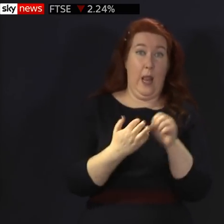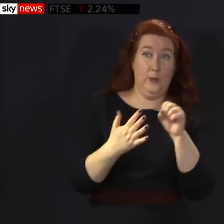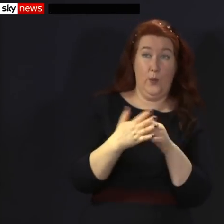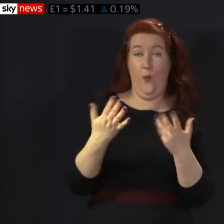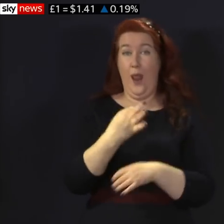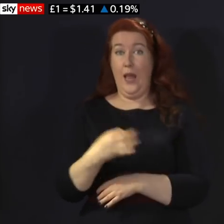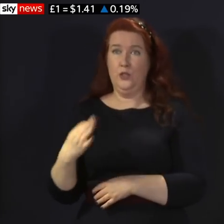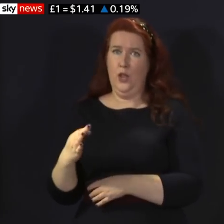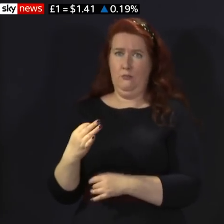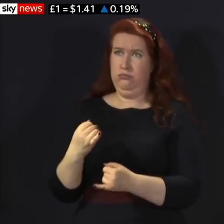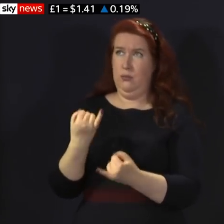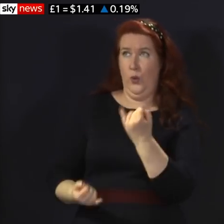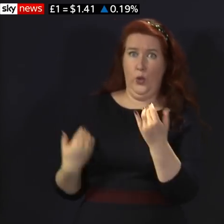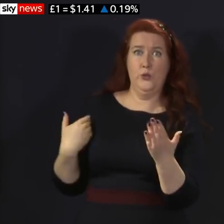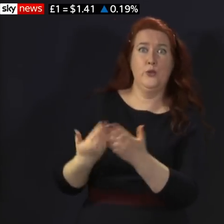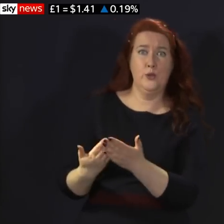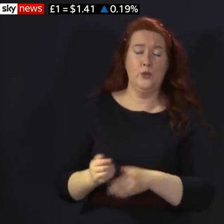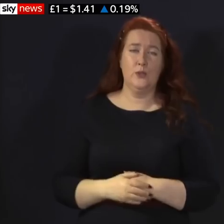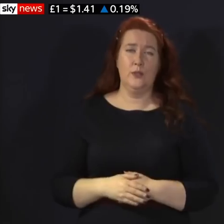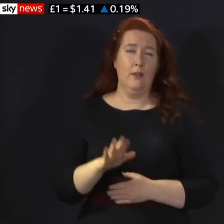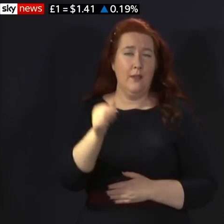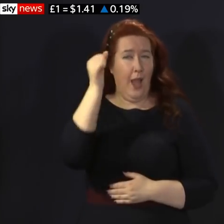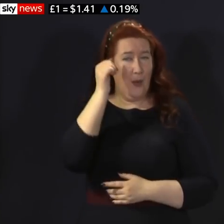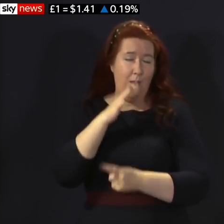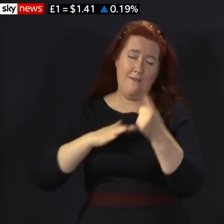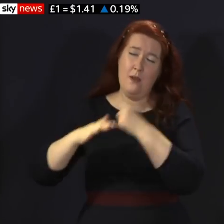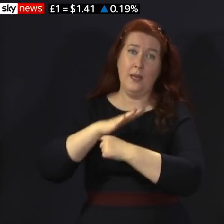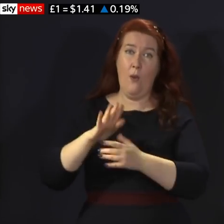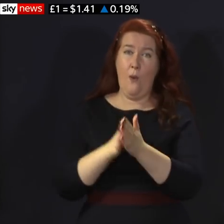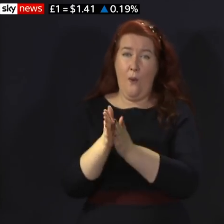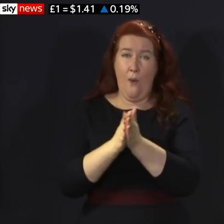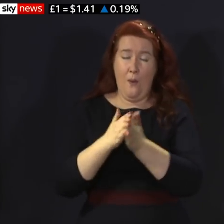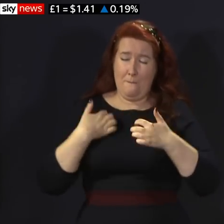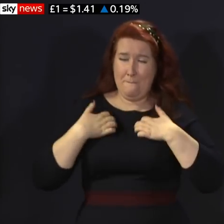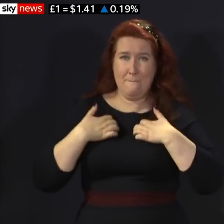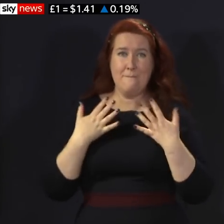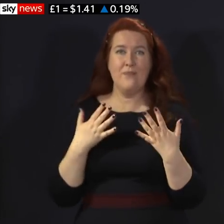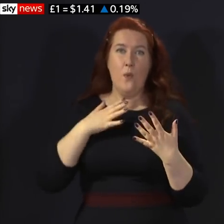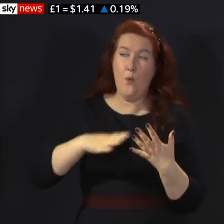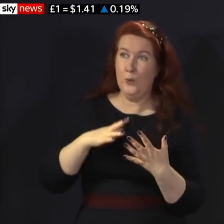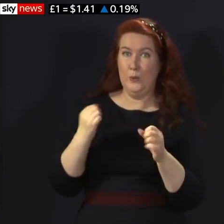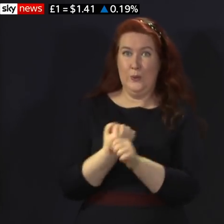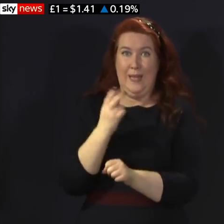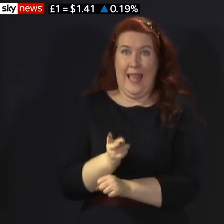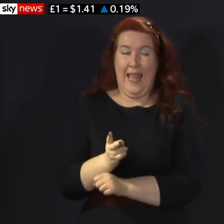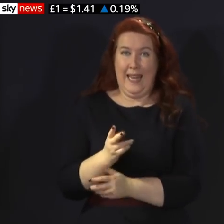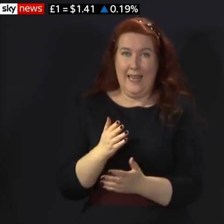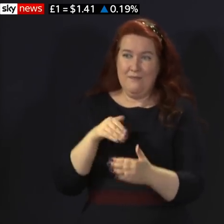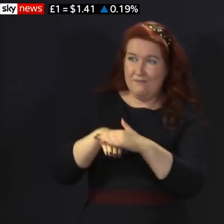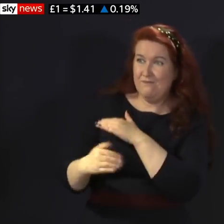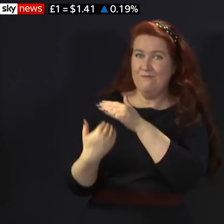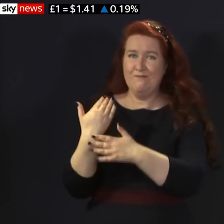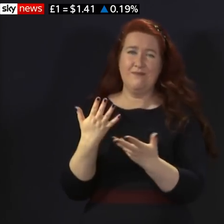Glasgow and Lanarkshire. I know how much everyone has been looking forward to being able to do this again. It is one of the